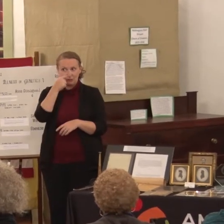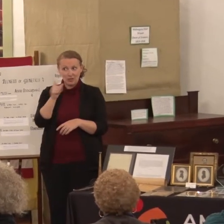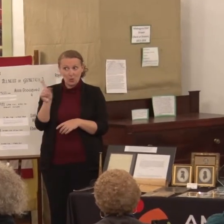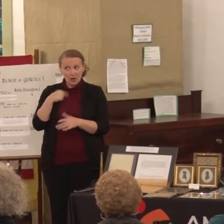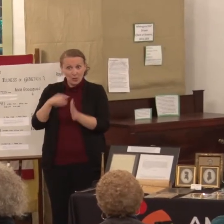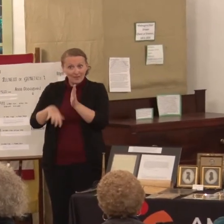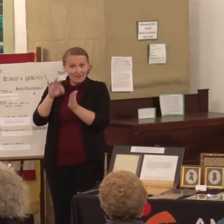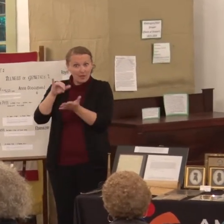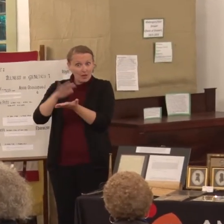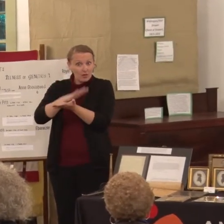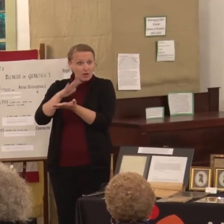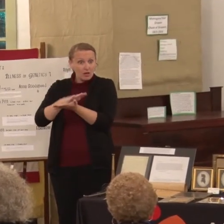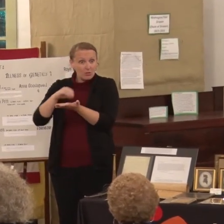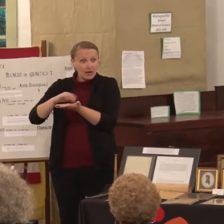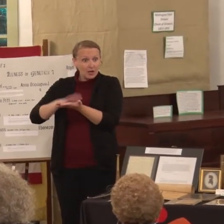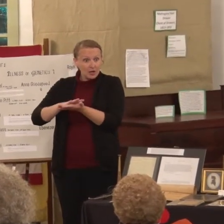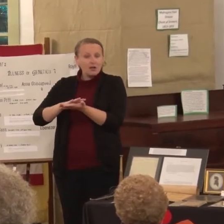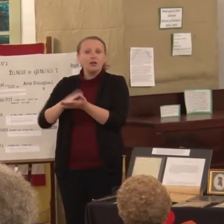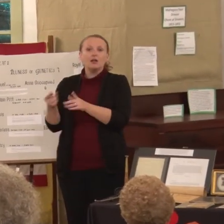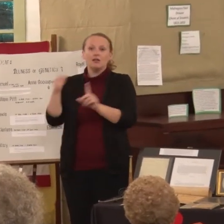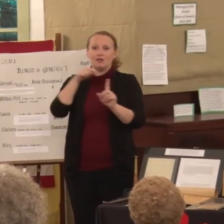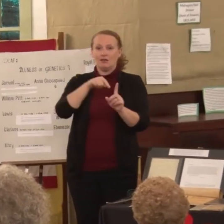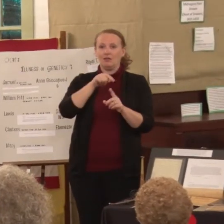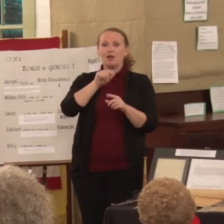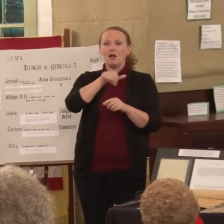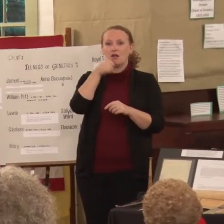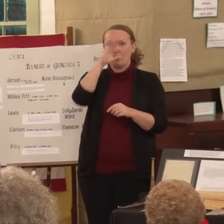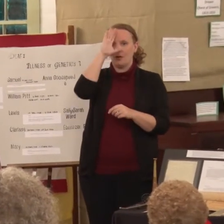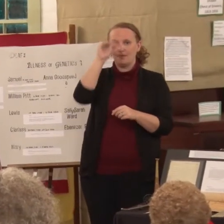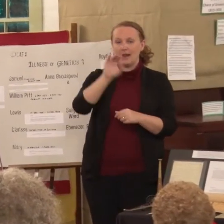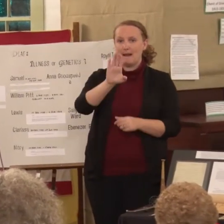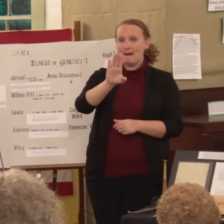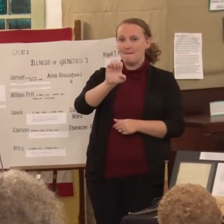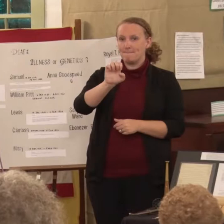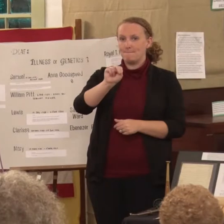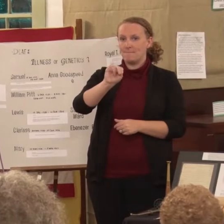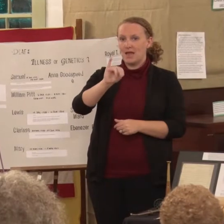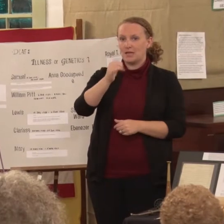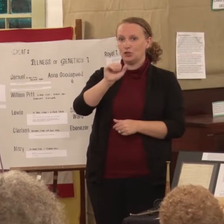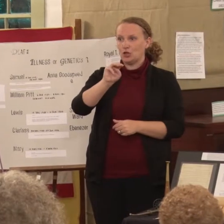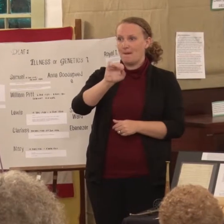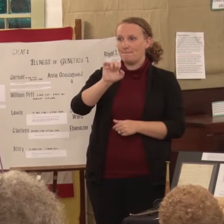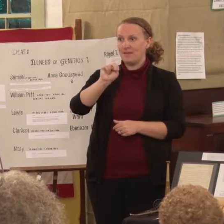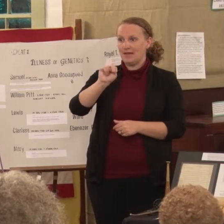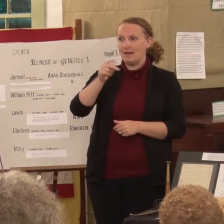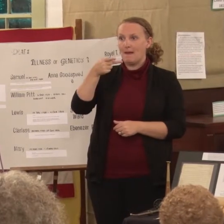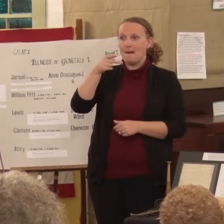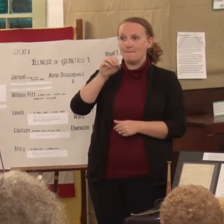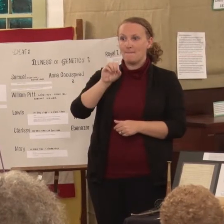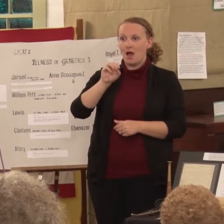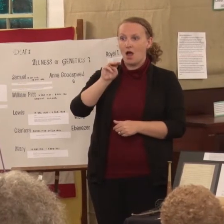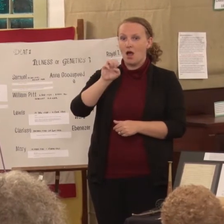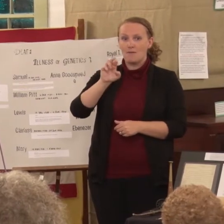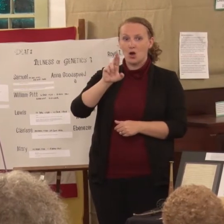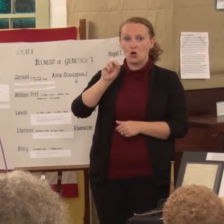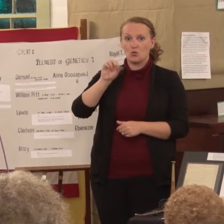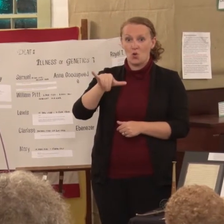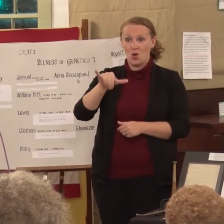of Benjamin Pomeroy. And if anybody knows Benjamin Pomeroy in town, they know he's the minister of the First Congregational Church